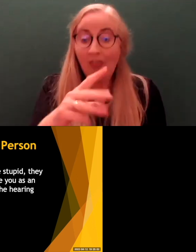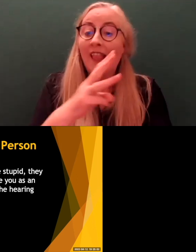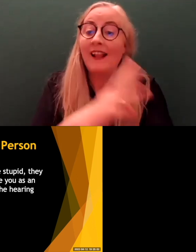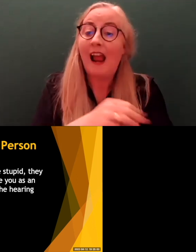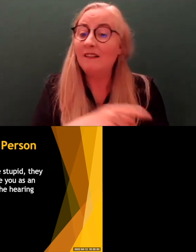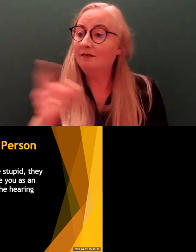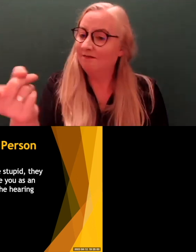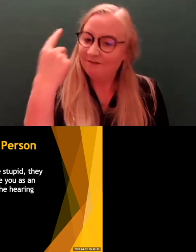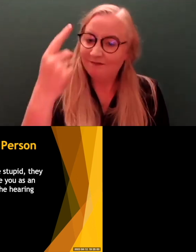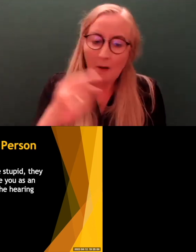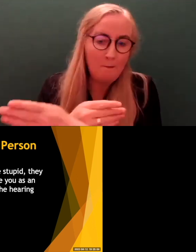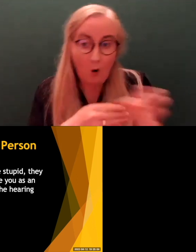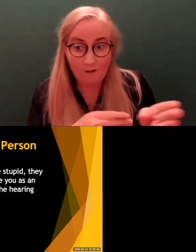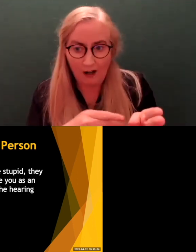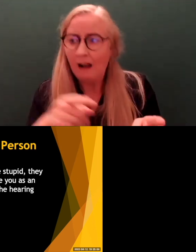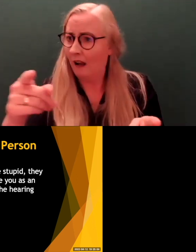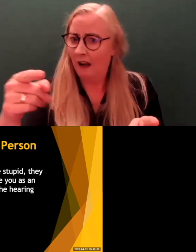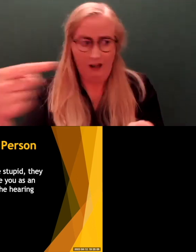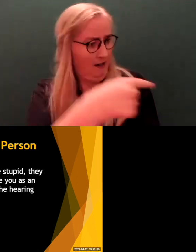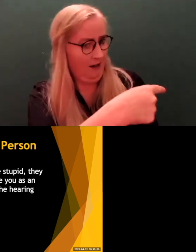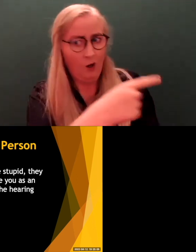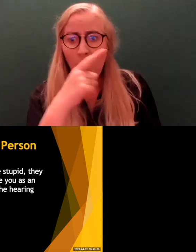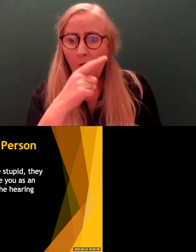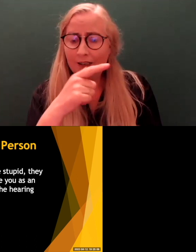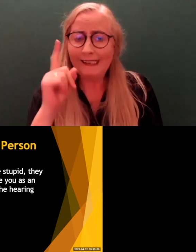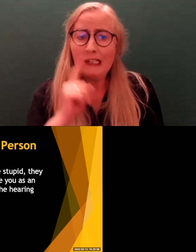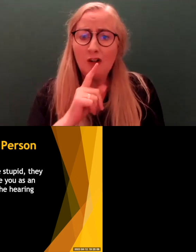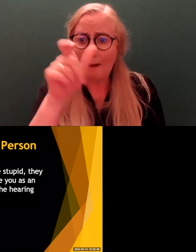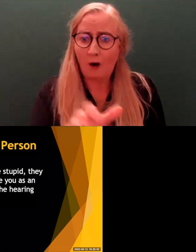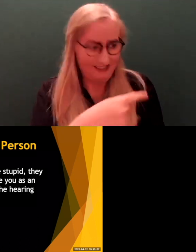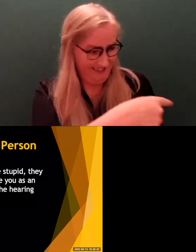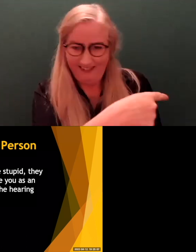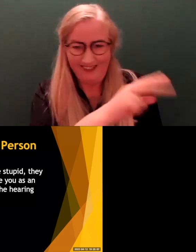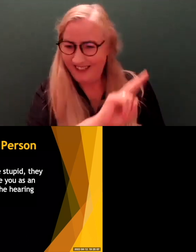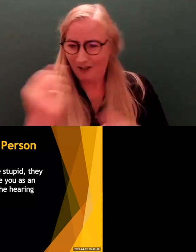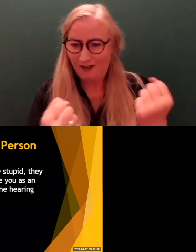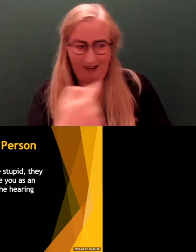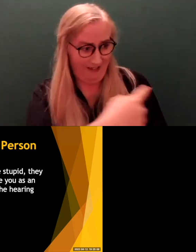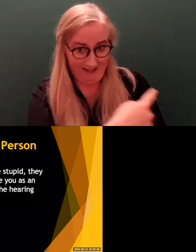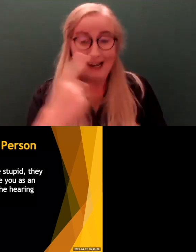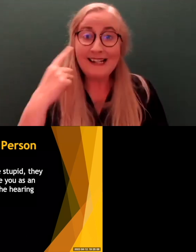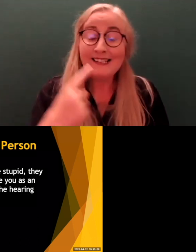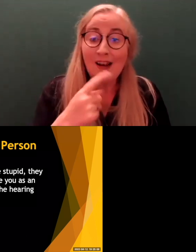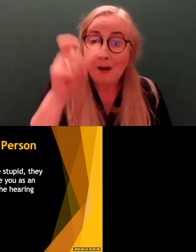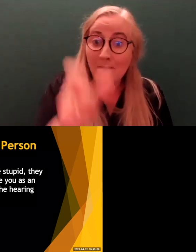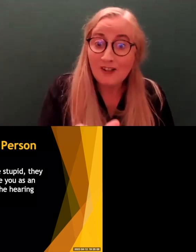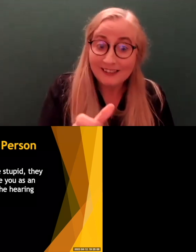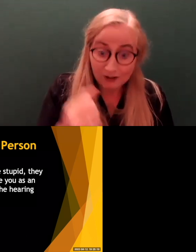Starts talking to the hearing person. Hearing person is not driving, right? It's the deaf person who did the driving. And